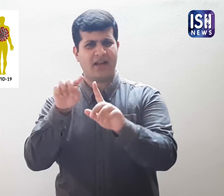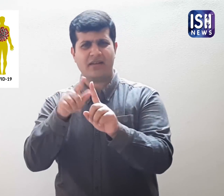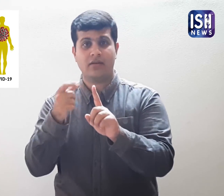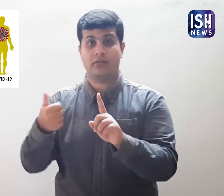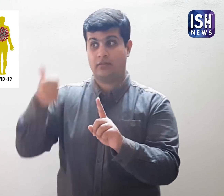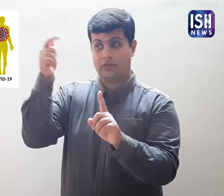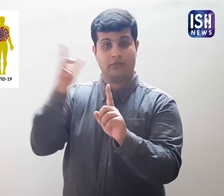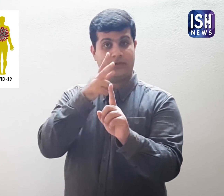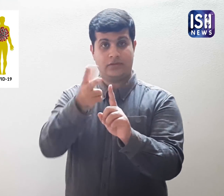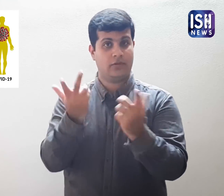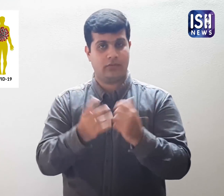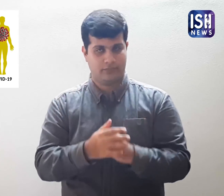in COVID-19,